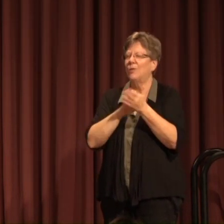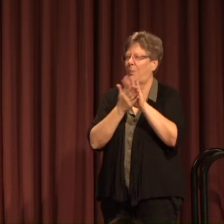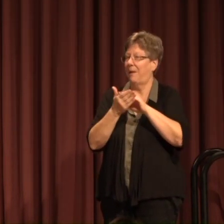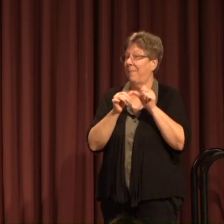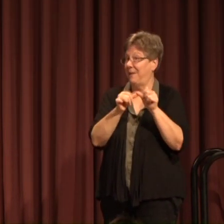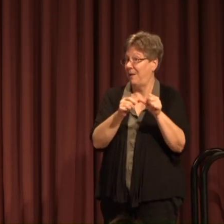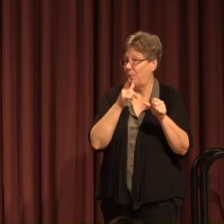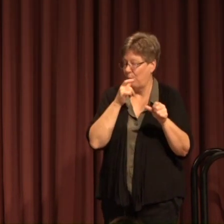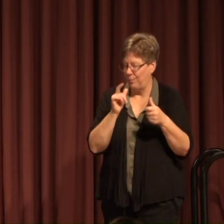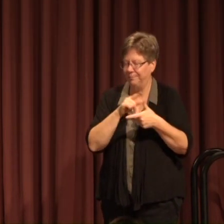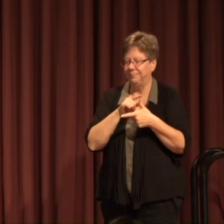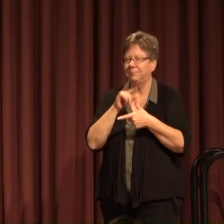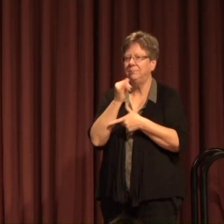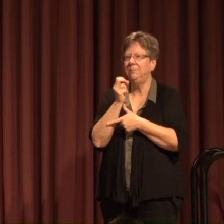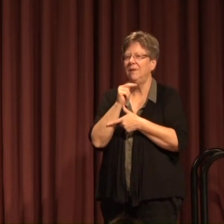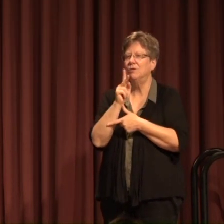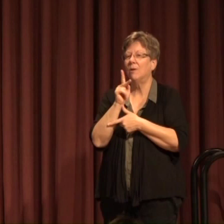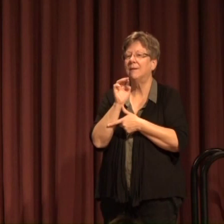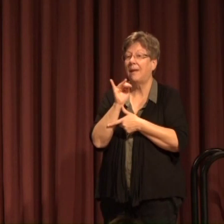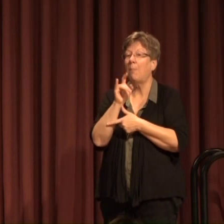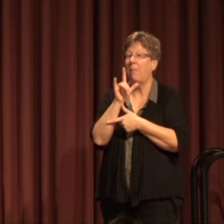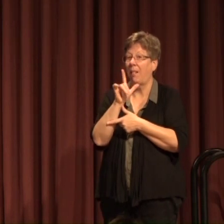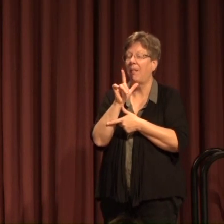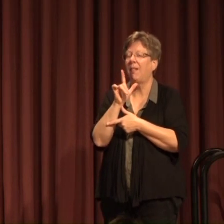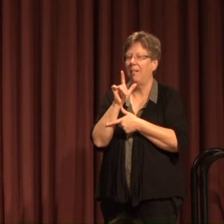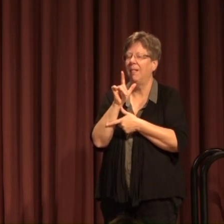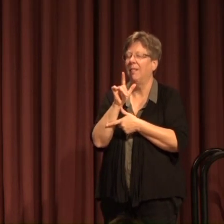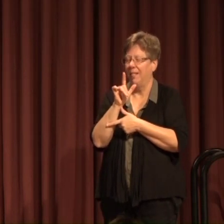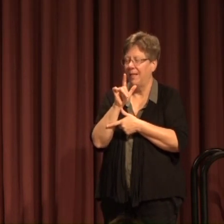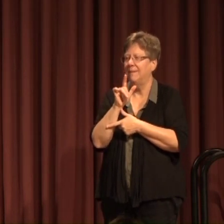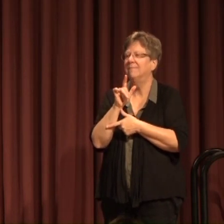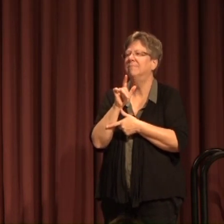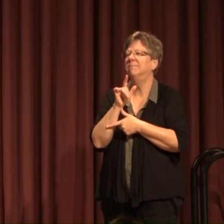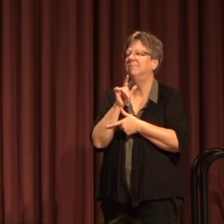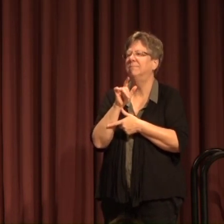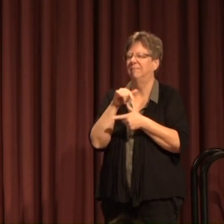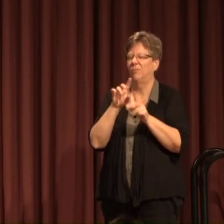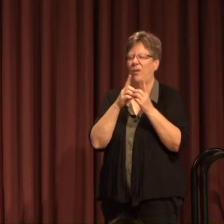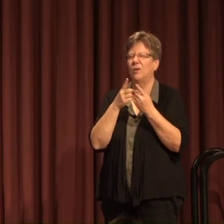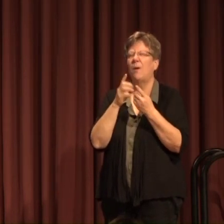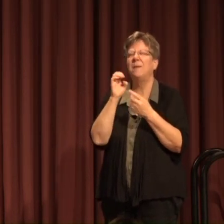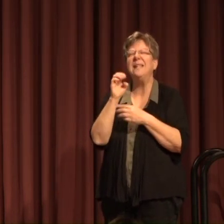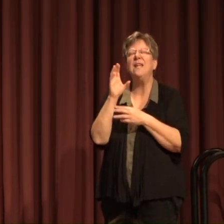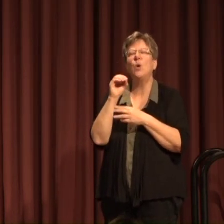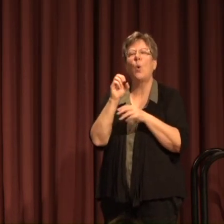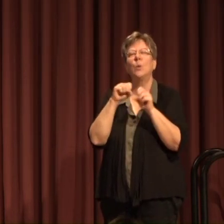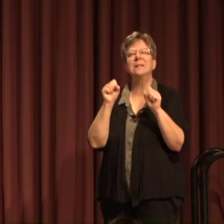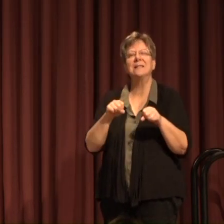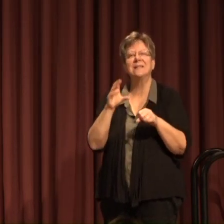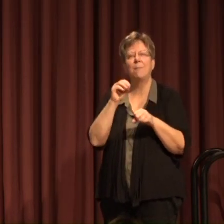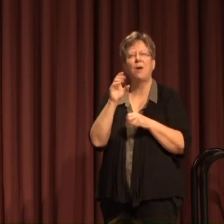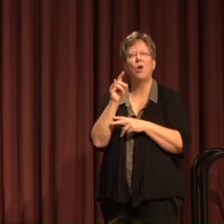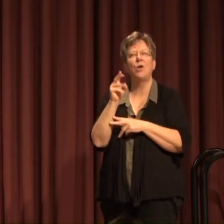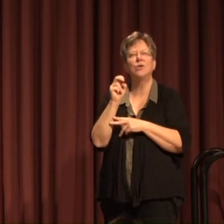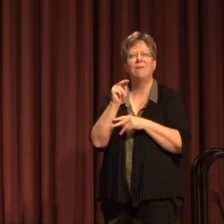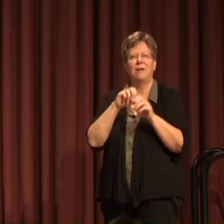first of all John Kimball is awarded tenure in the department of ecosystem and conservation sciences